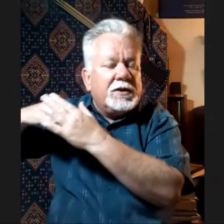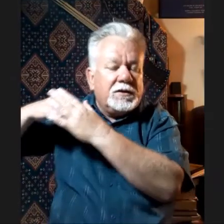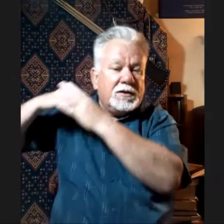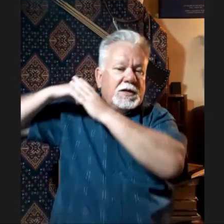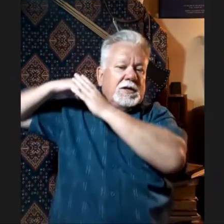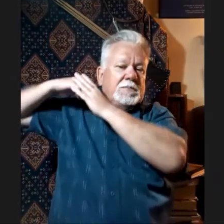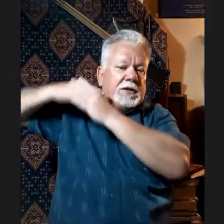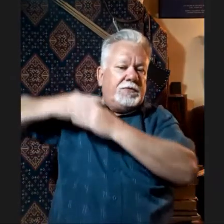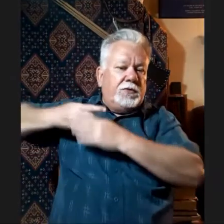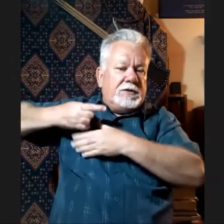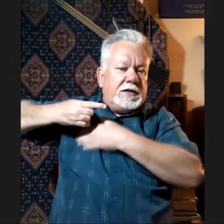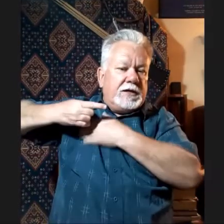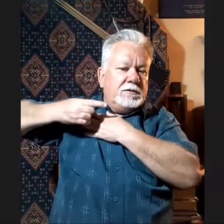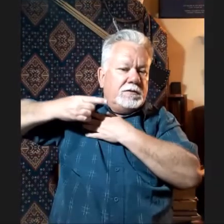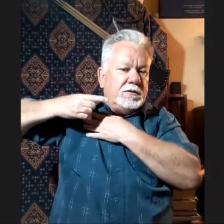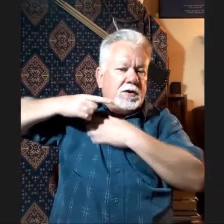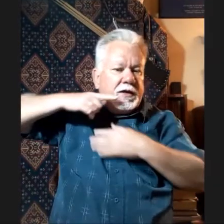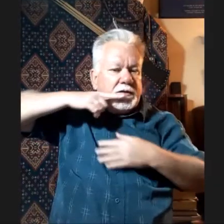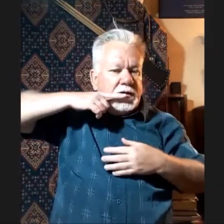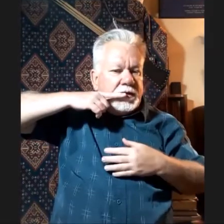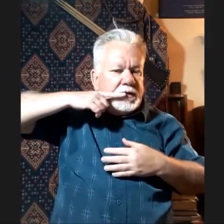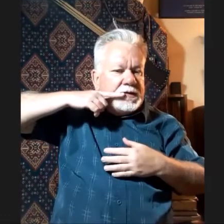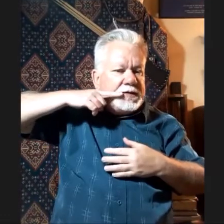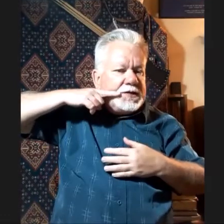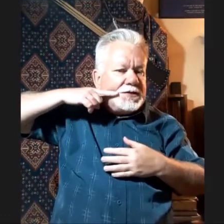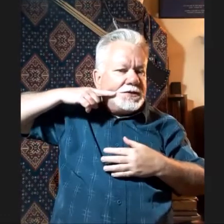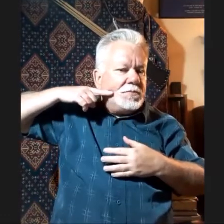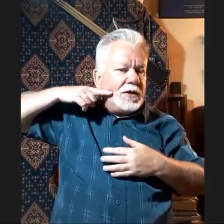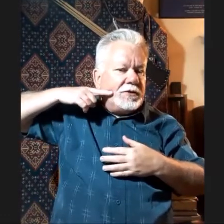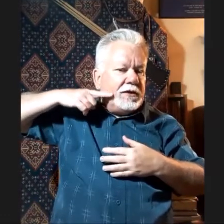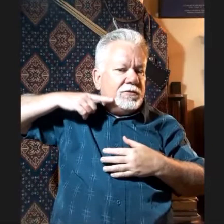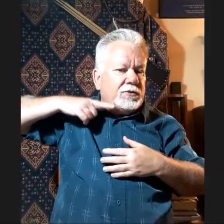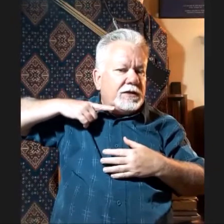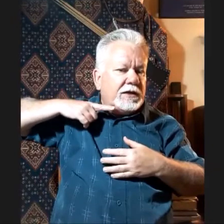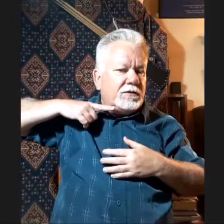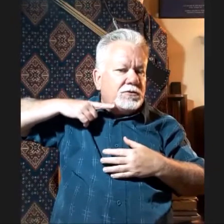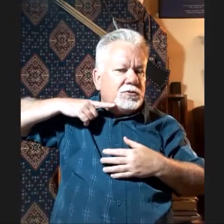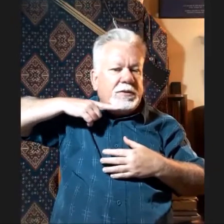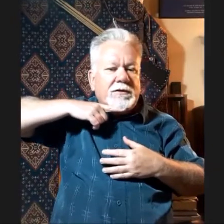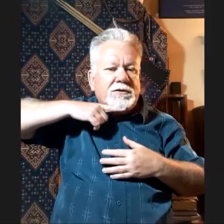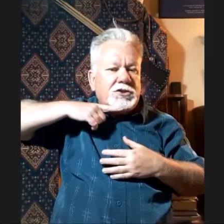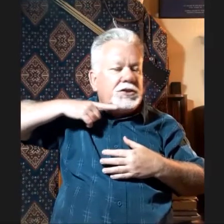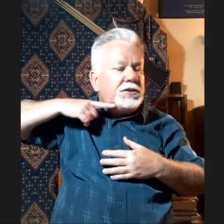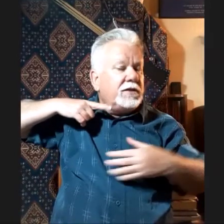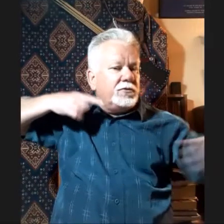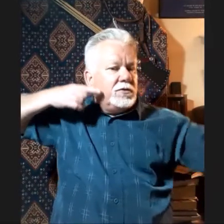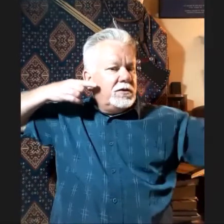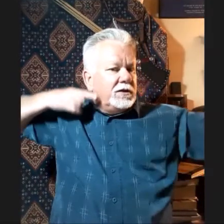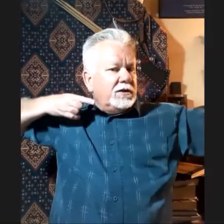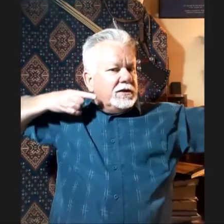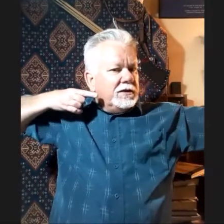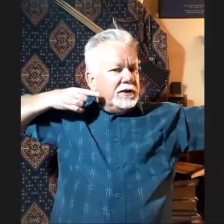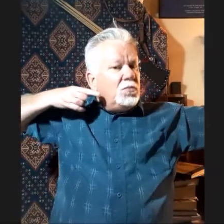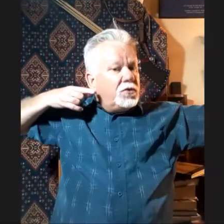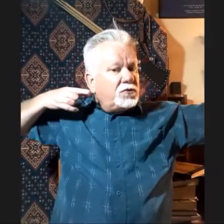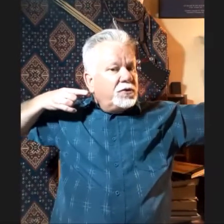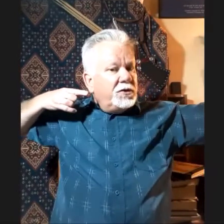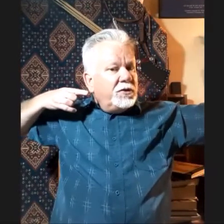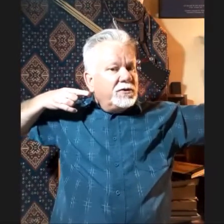in. But if you're down, like, just at mouth level down to about chin level, it works really well.